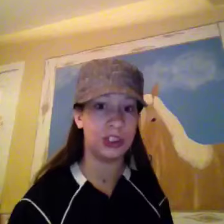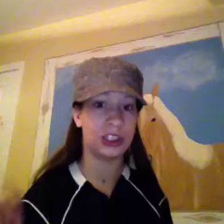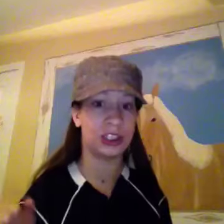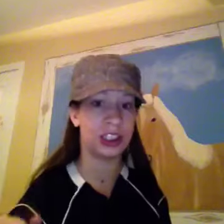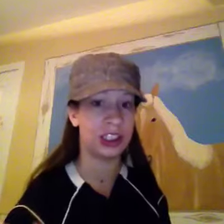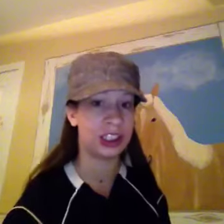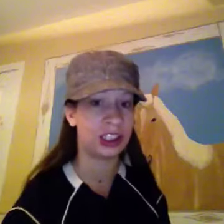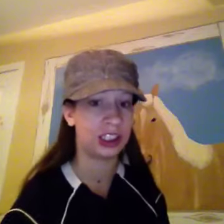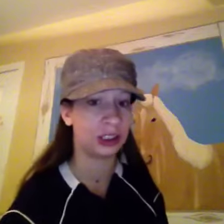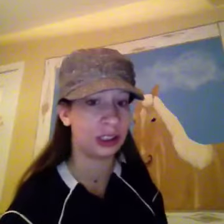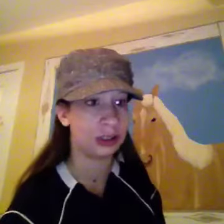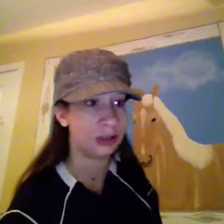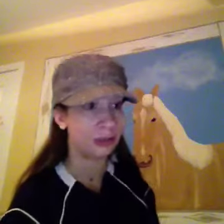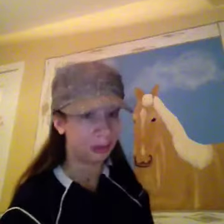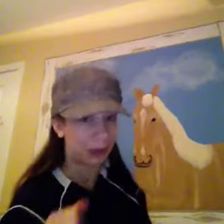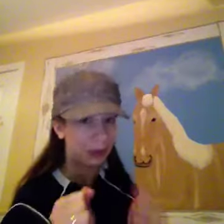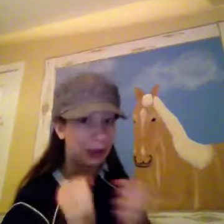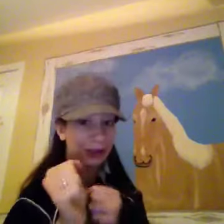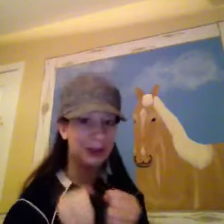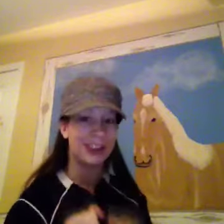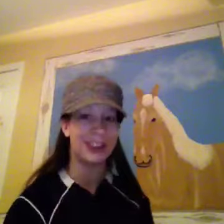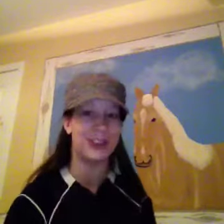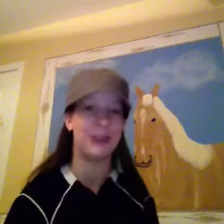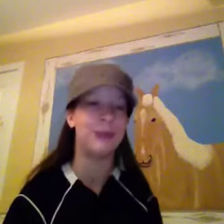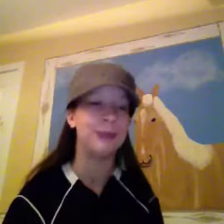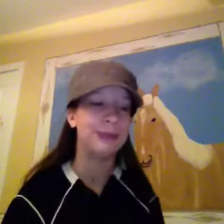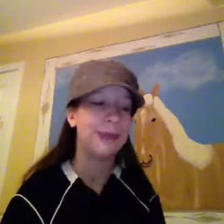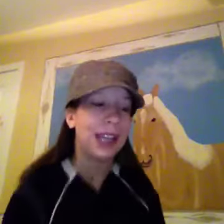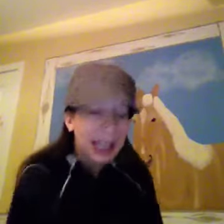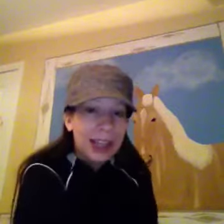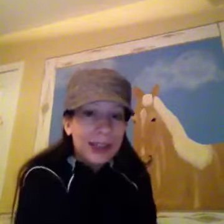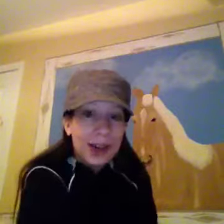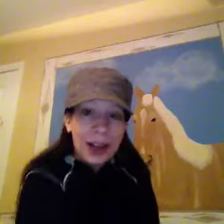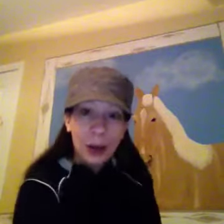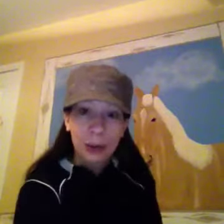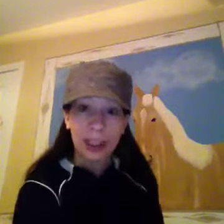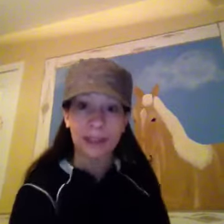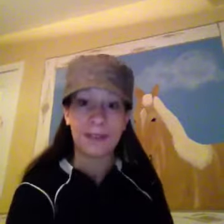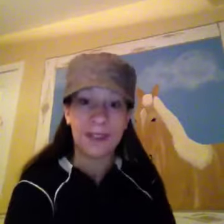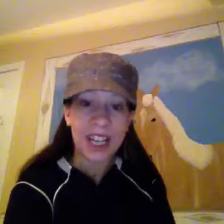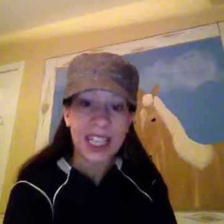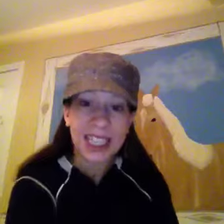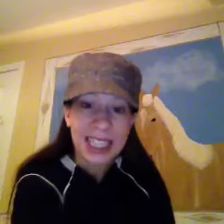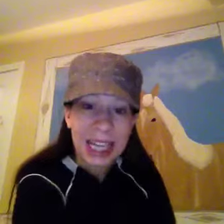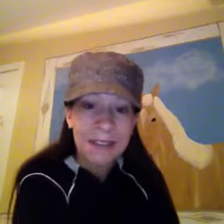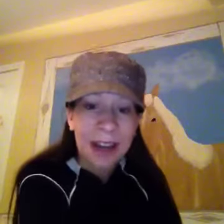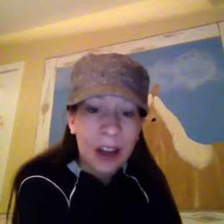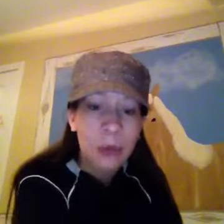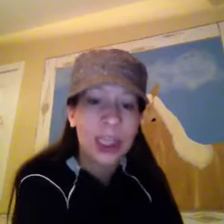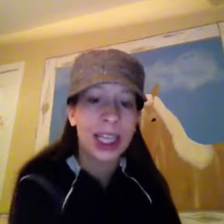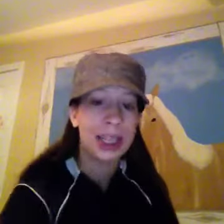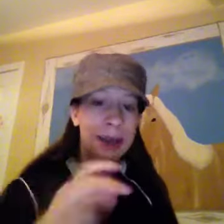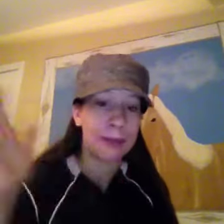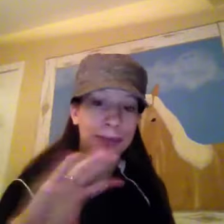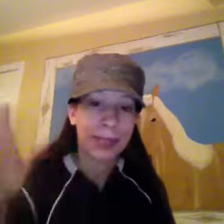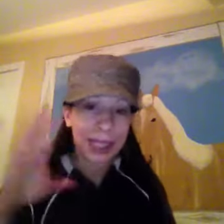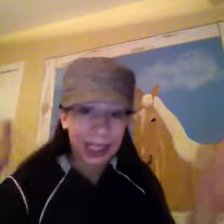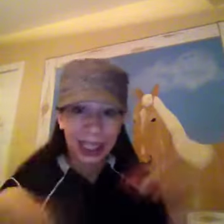this to the next year That's one of my goals so I love you all I hope you have a fun safe Halloween Again,